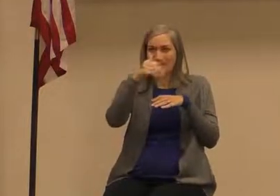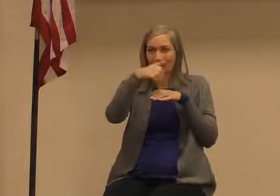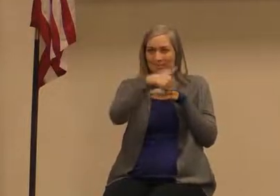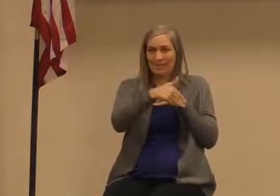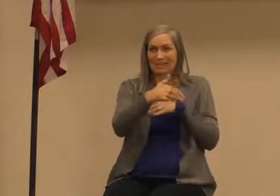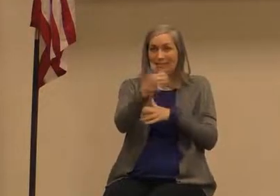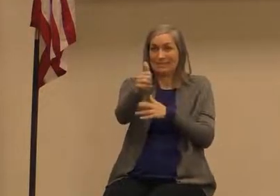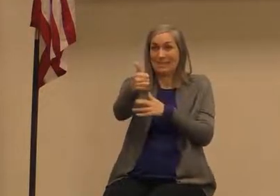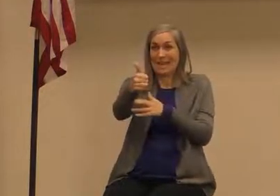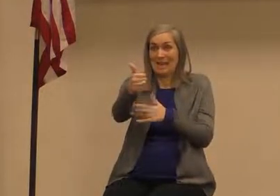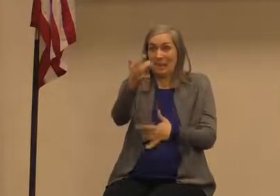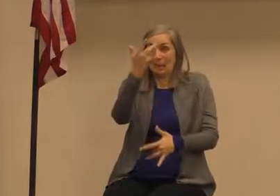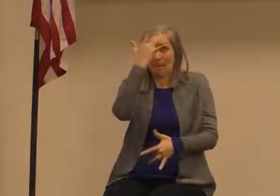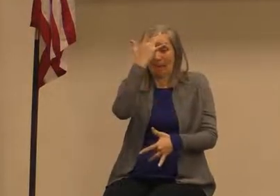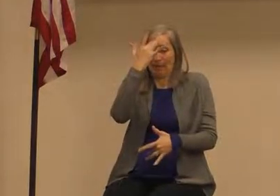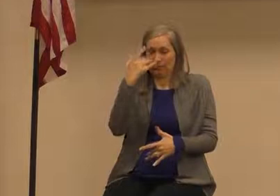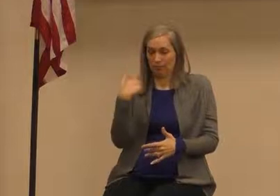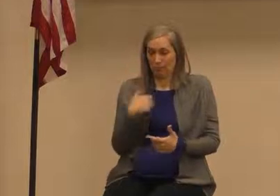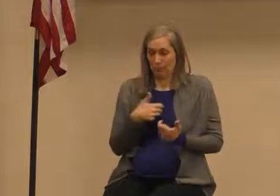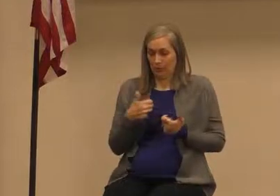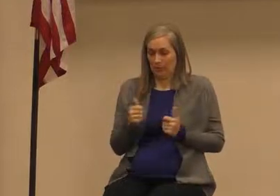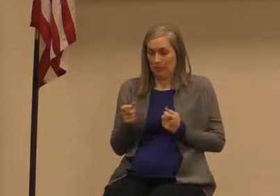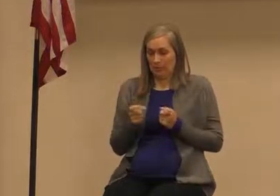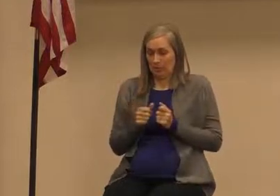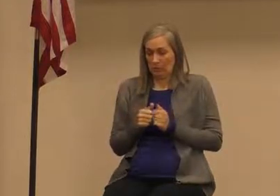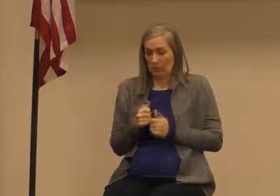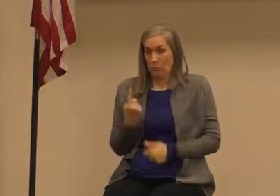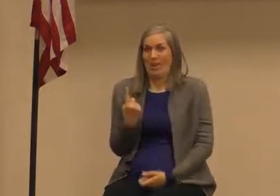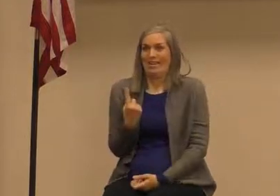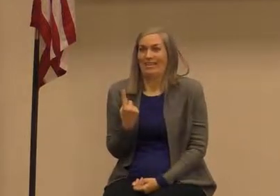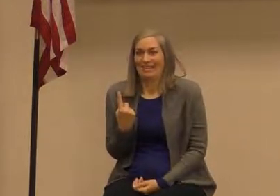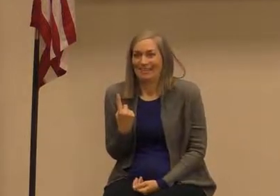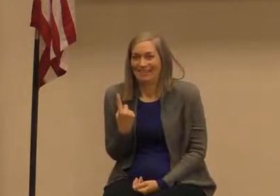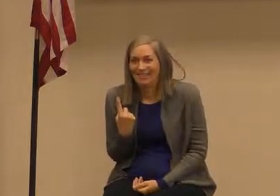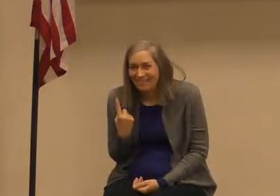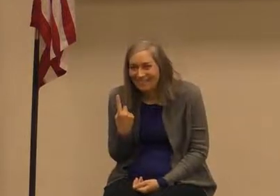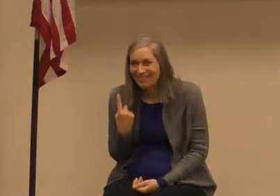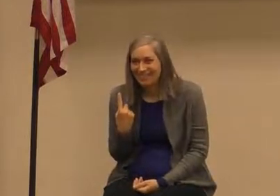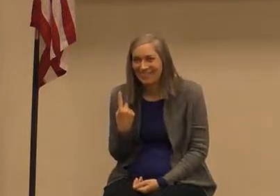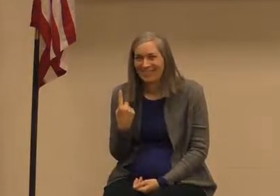we're still coping trying to cope and deal with one here ten